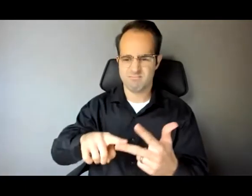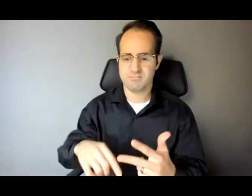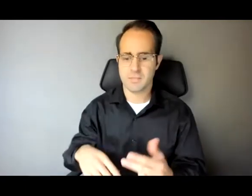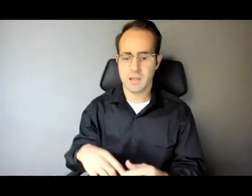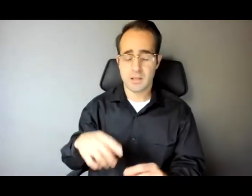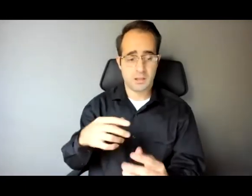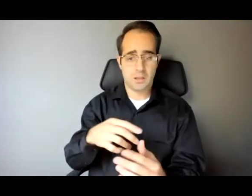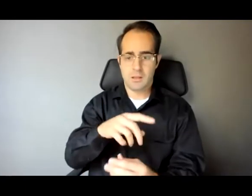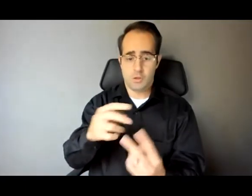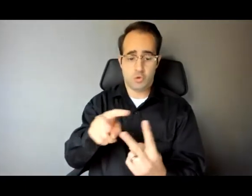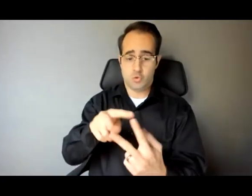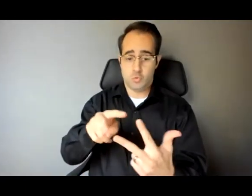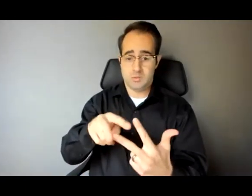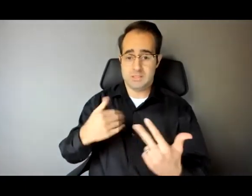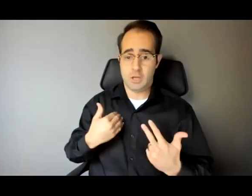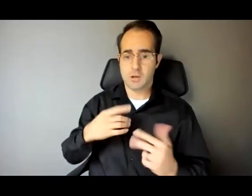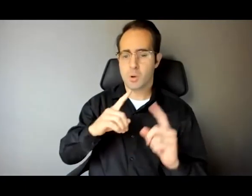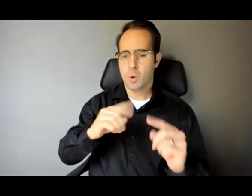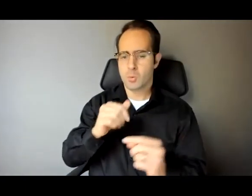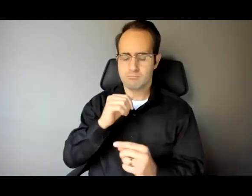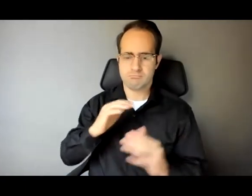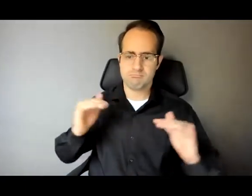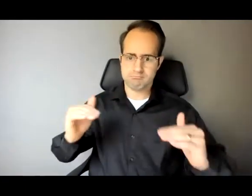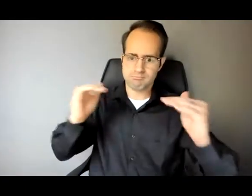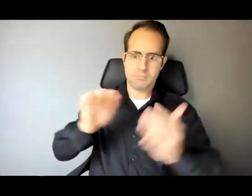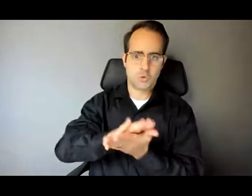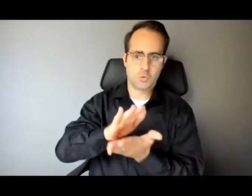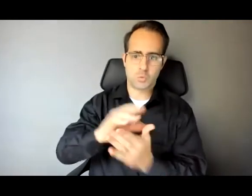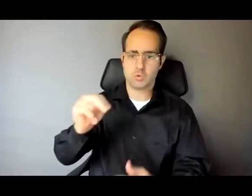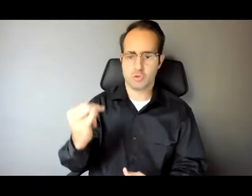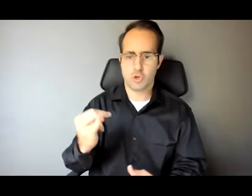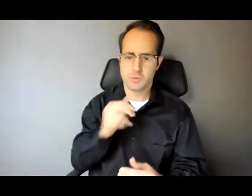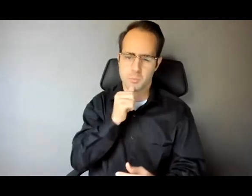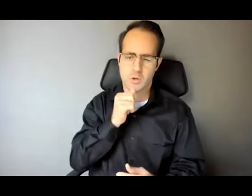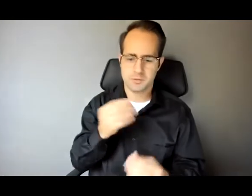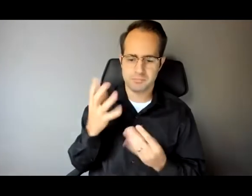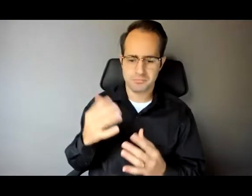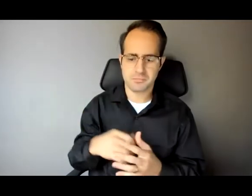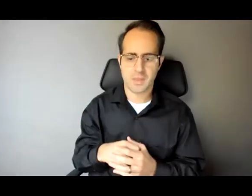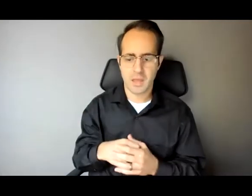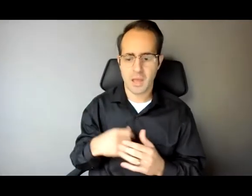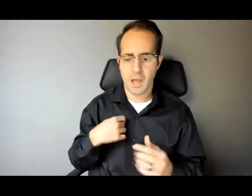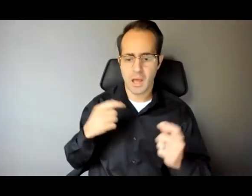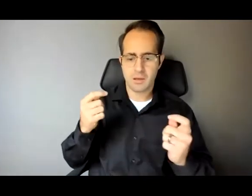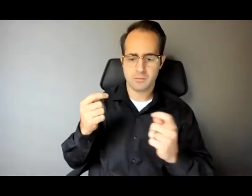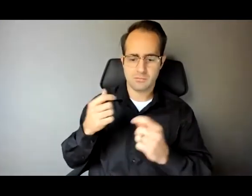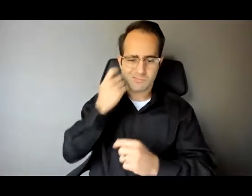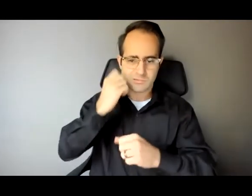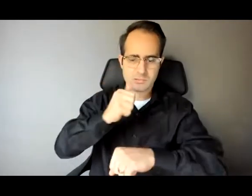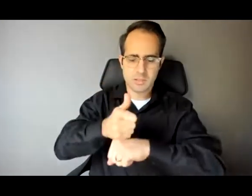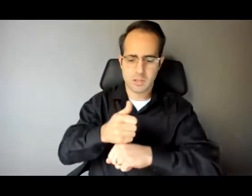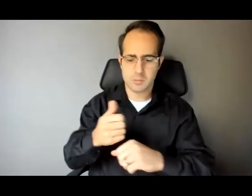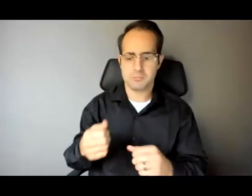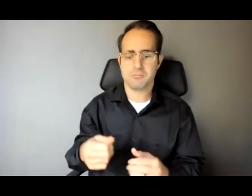Jersey. I recently founded and run a successful nonprofit consultancy business with clients from across the United States. I have nine